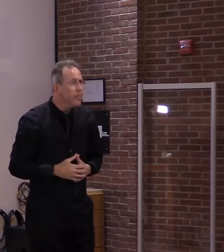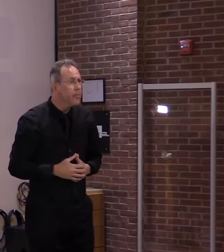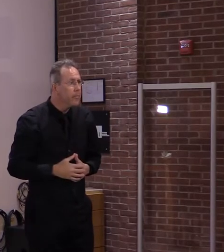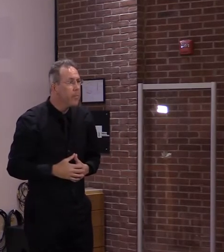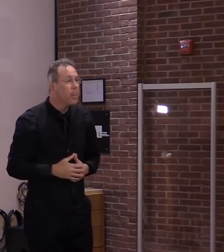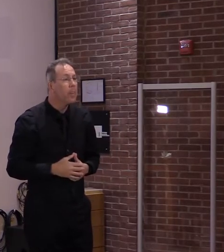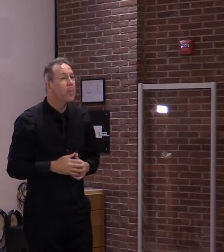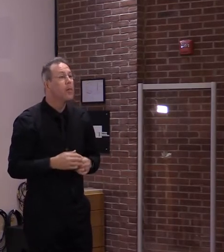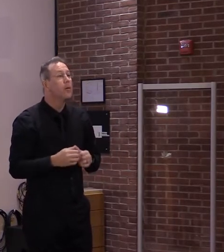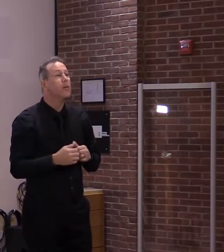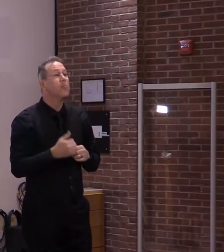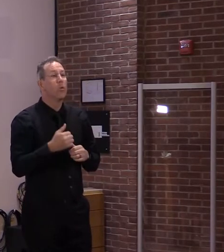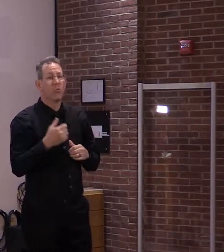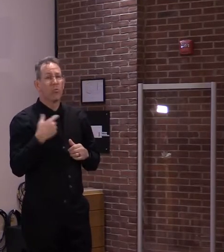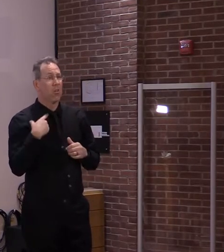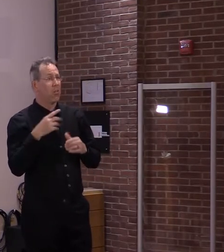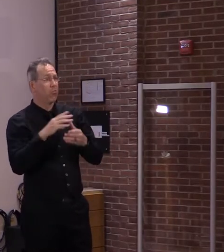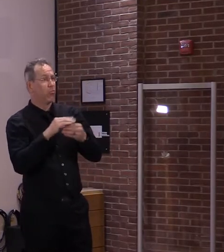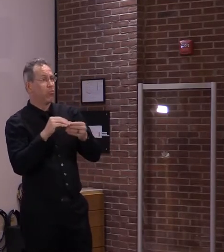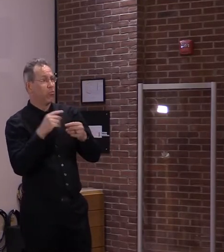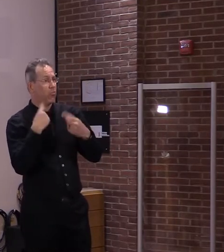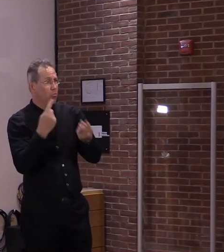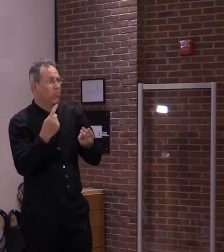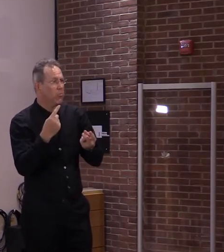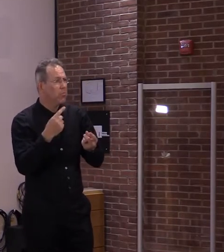out of three of those have to be in favor of